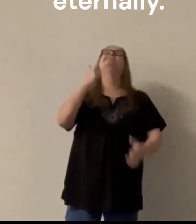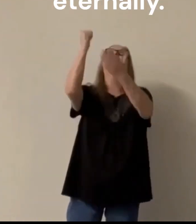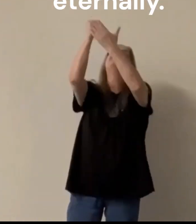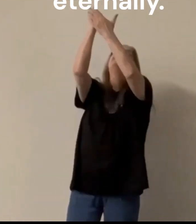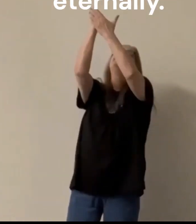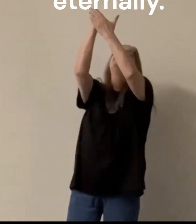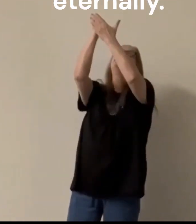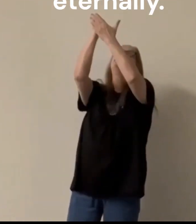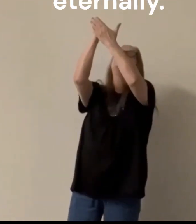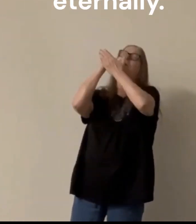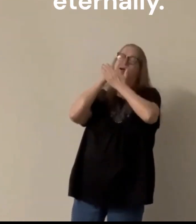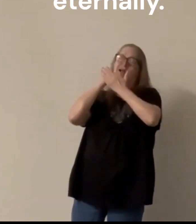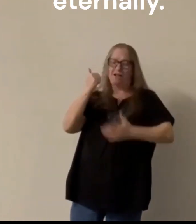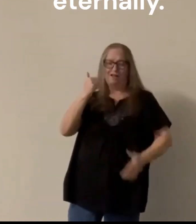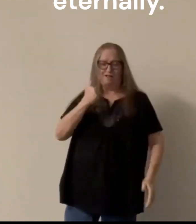back and claimed their reward this morning.